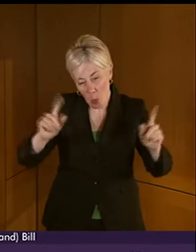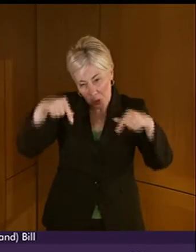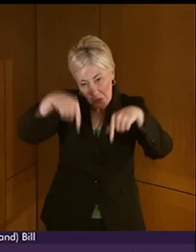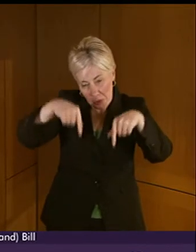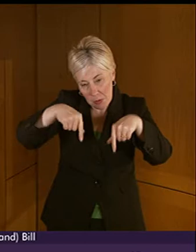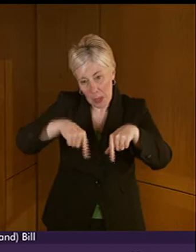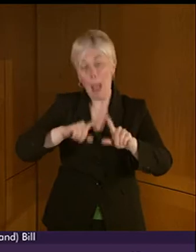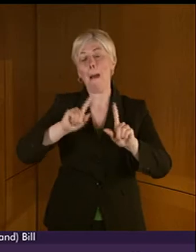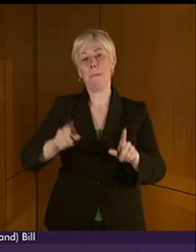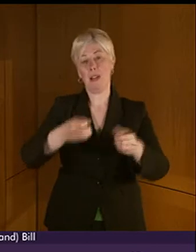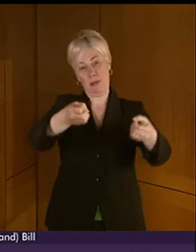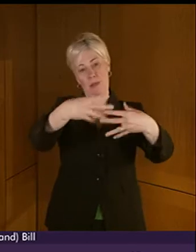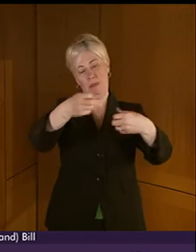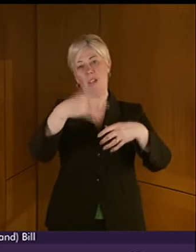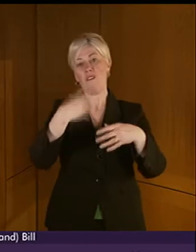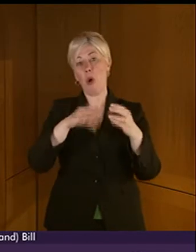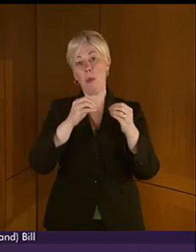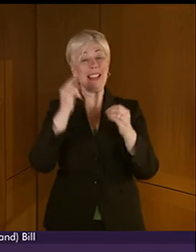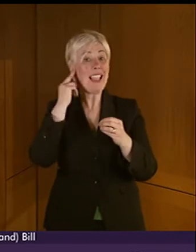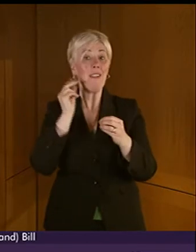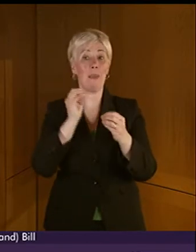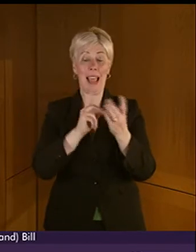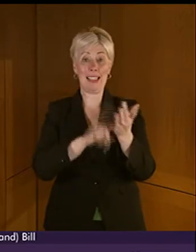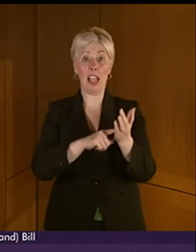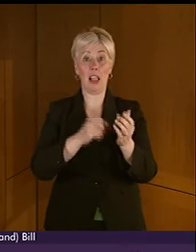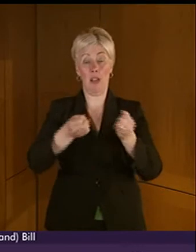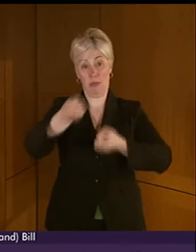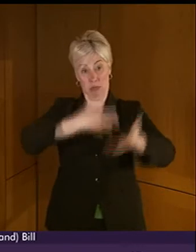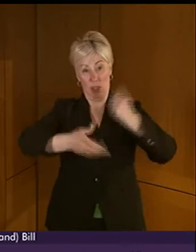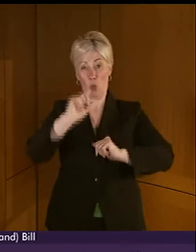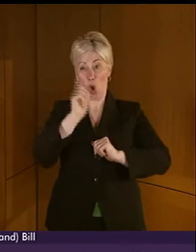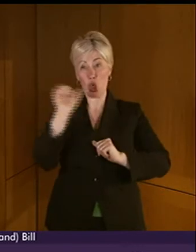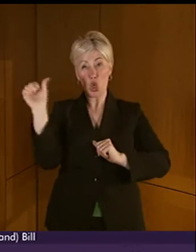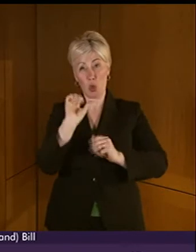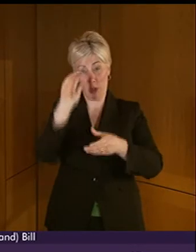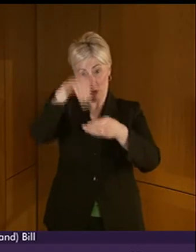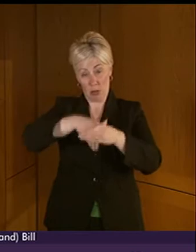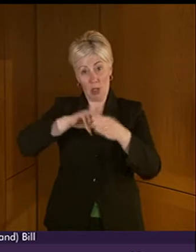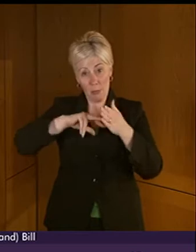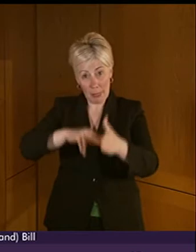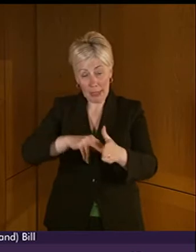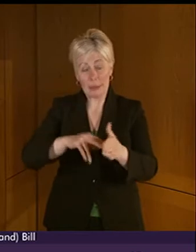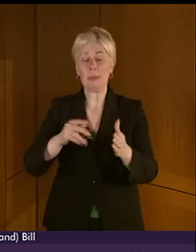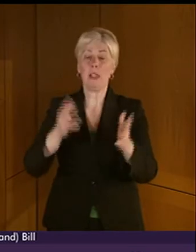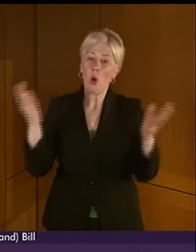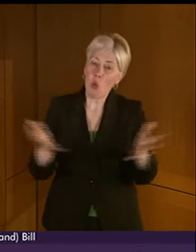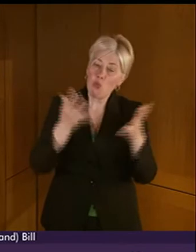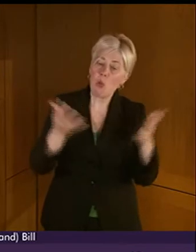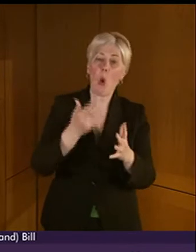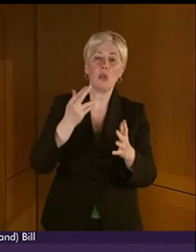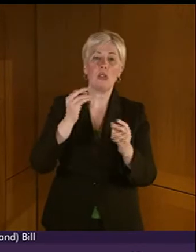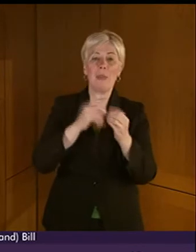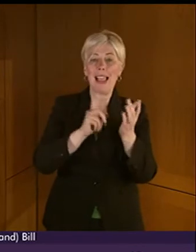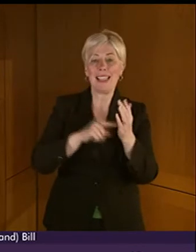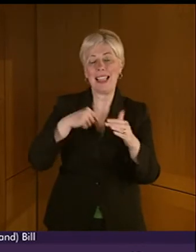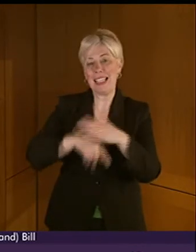BSL users, I think, shows us the way those need to go. They need to prioritise the promotion of BSL in an education setting,